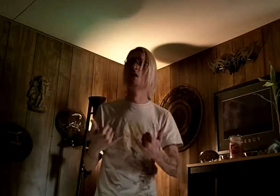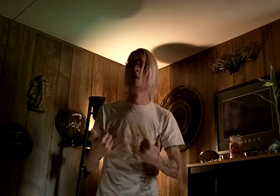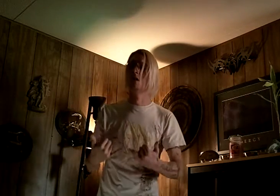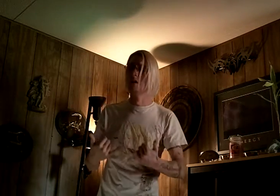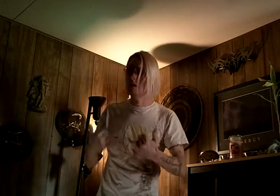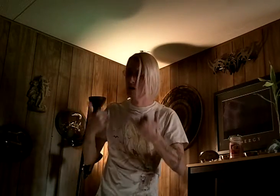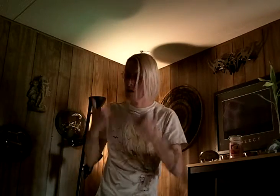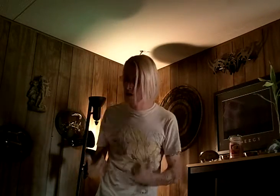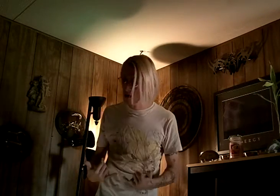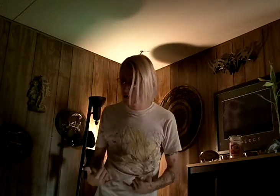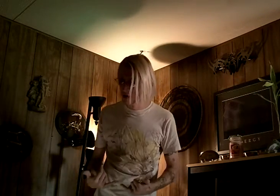Now